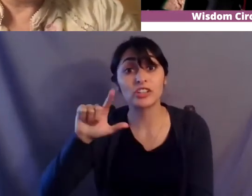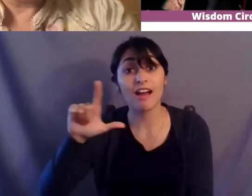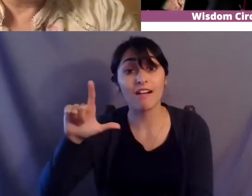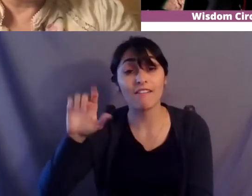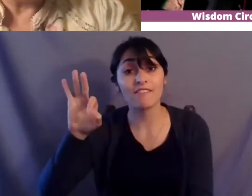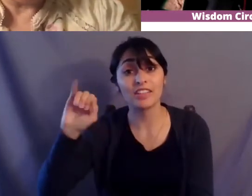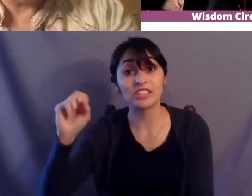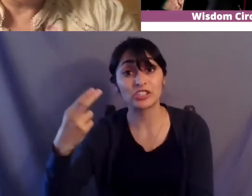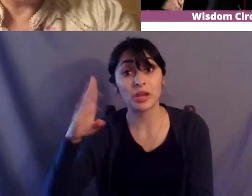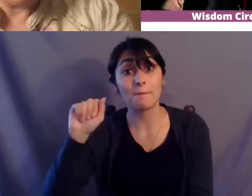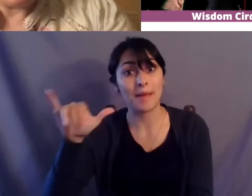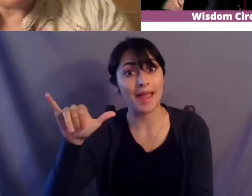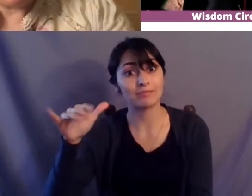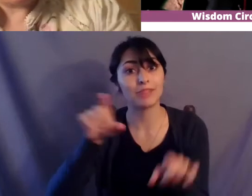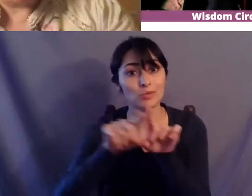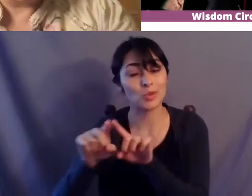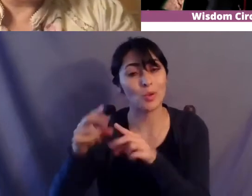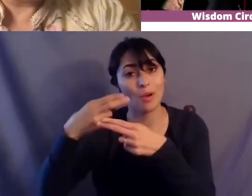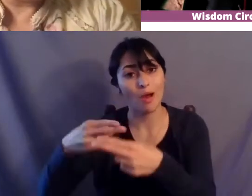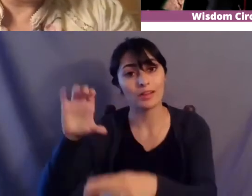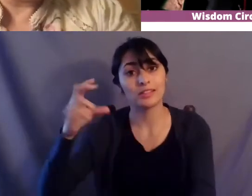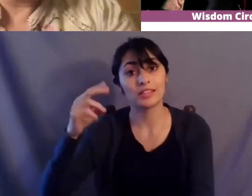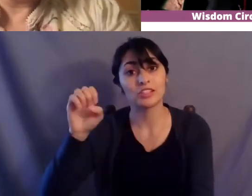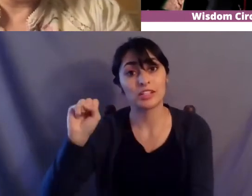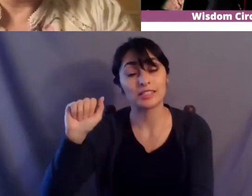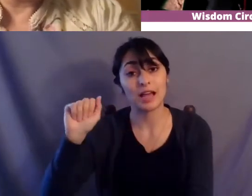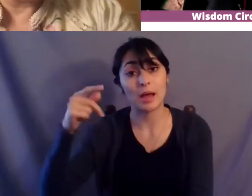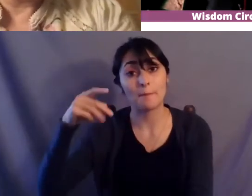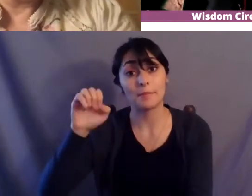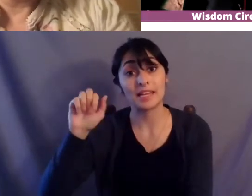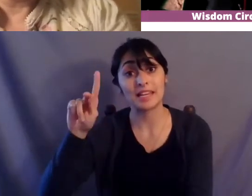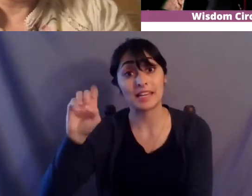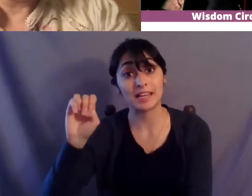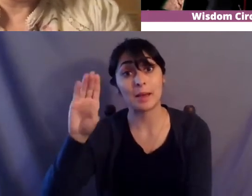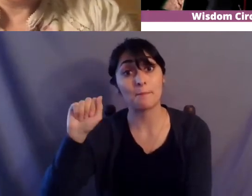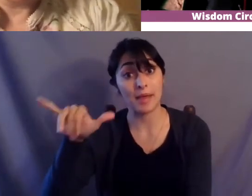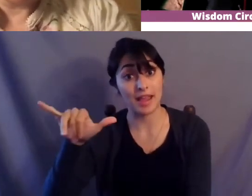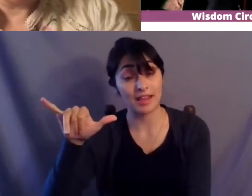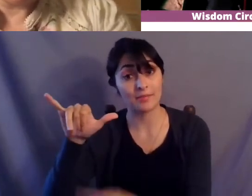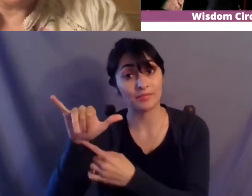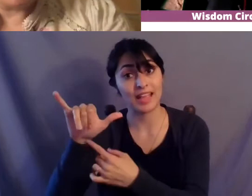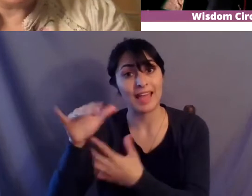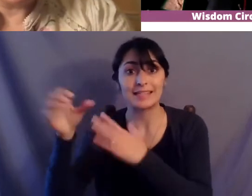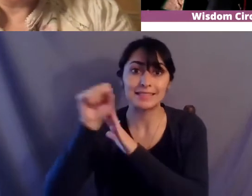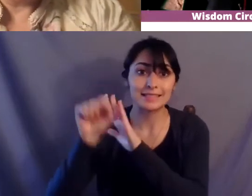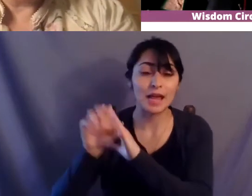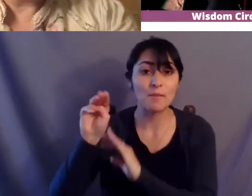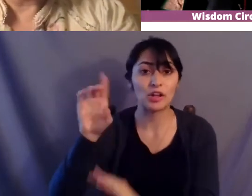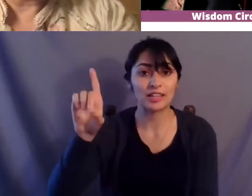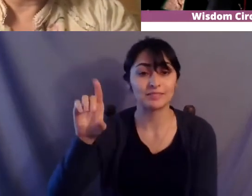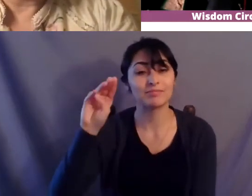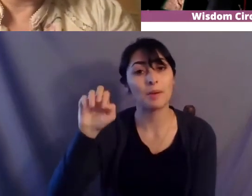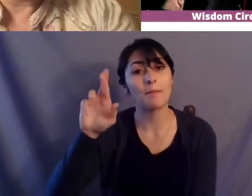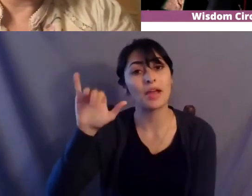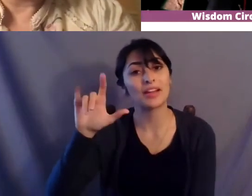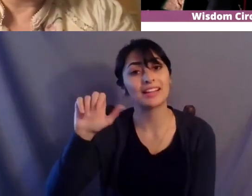the the chesapeake bay and um you may also know this as the state of maryland on the east coast um